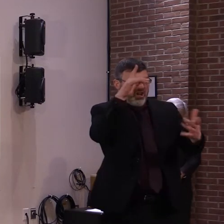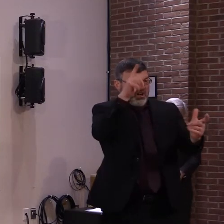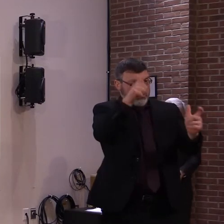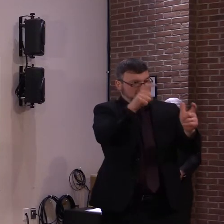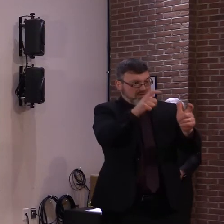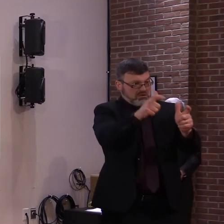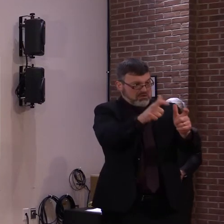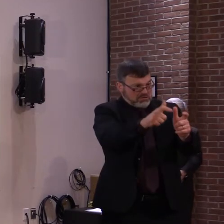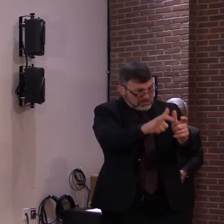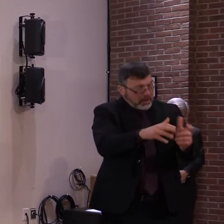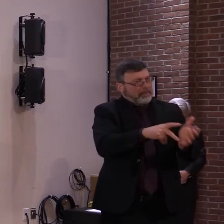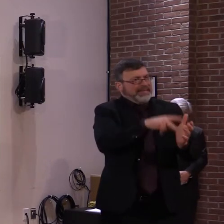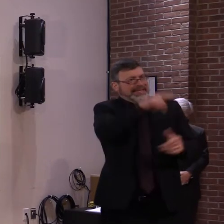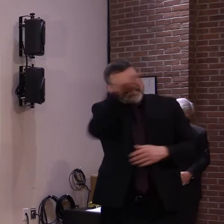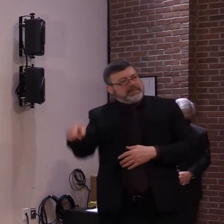next.